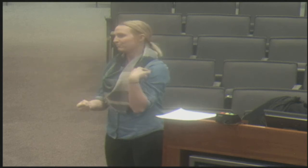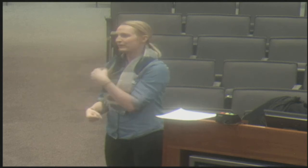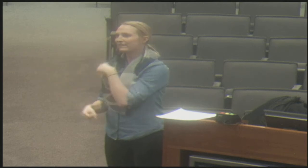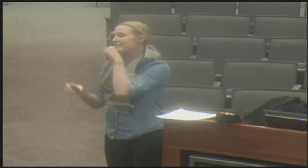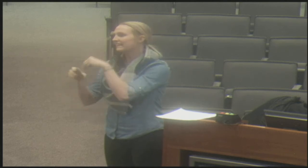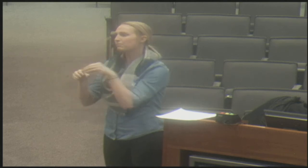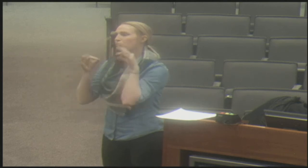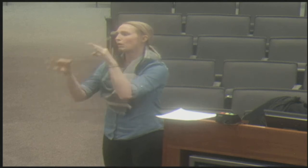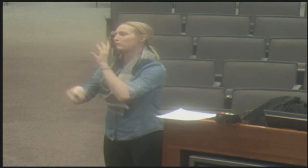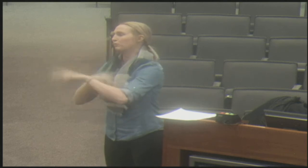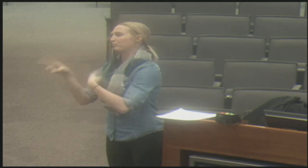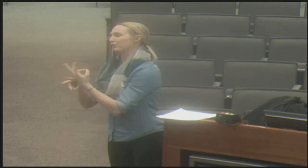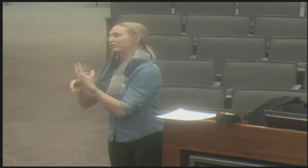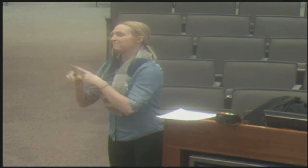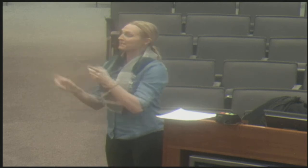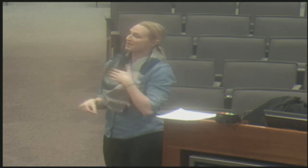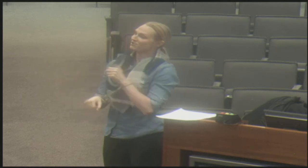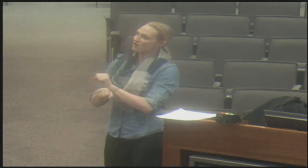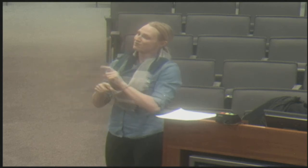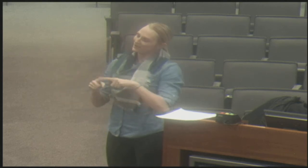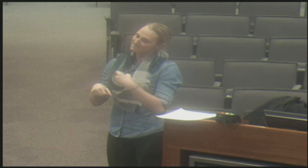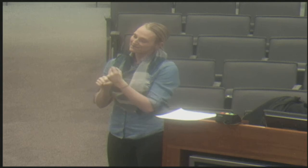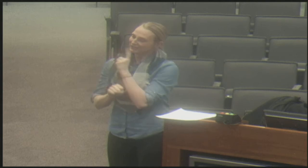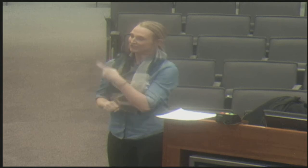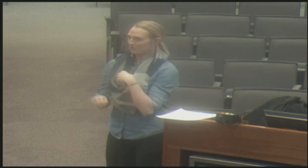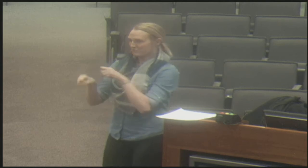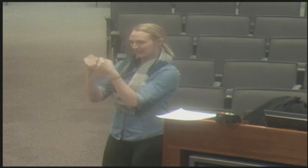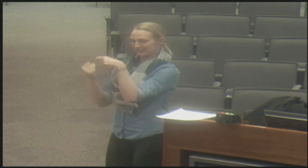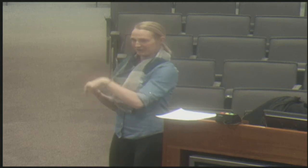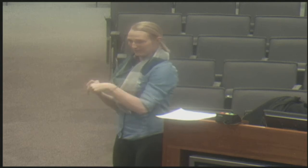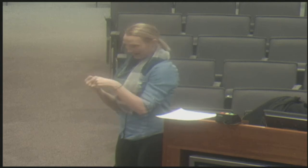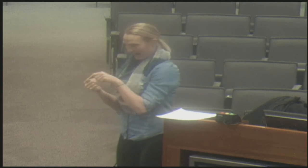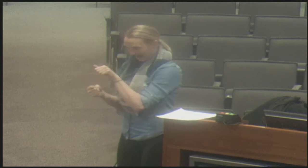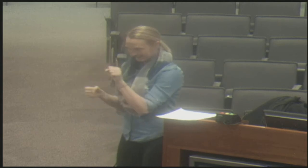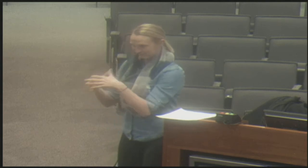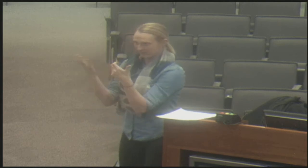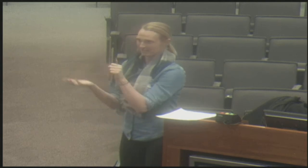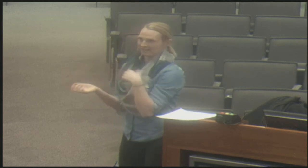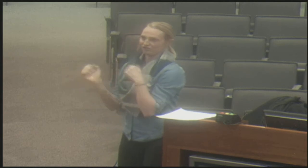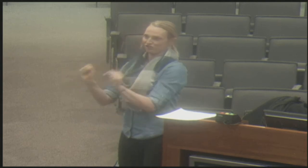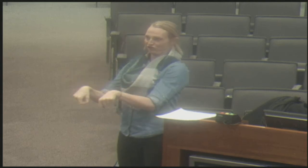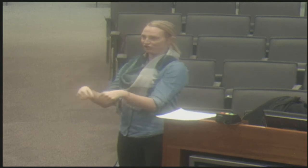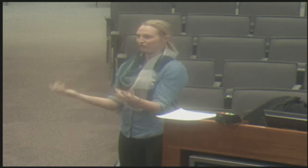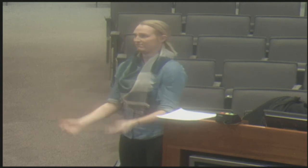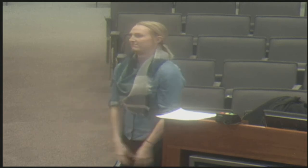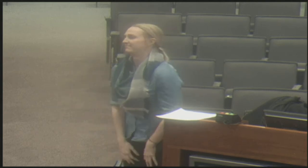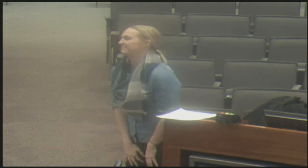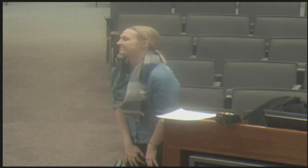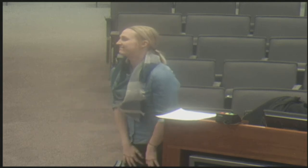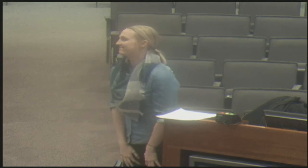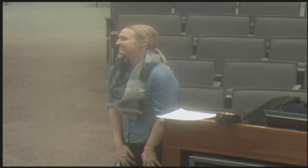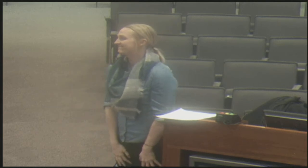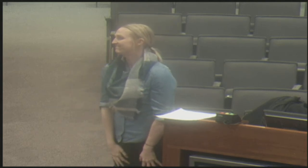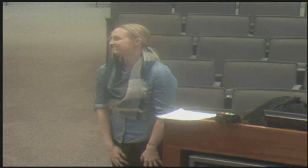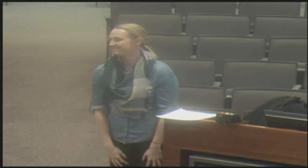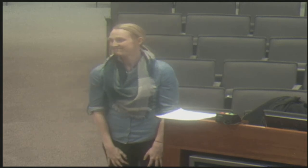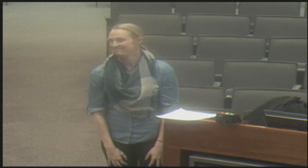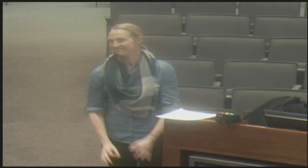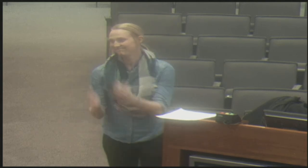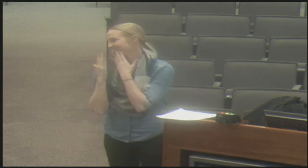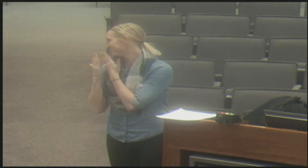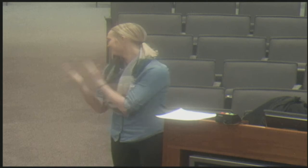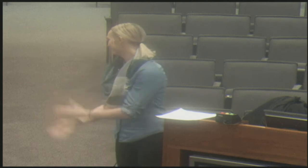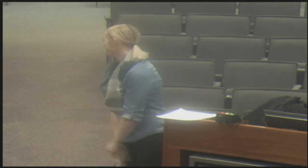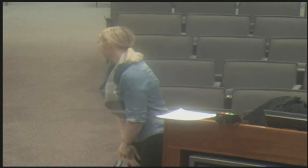ever break down completely those communication barriers because we don't live in a perfect world, but I'm trying to break them down as much as possible.